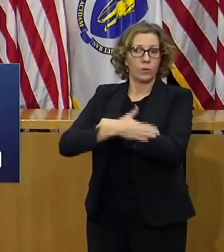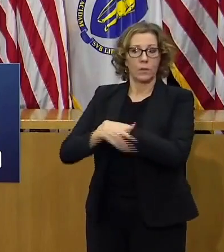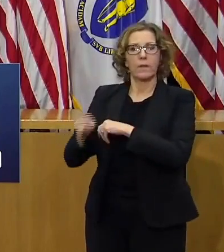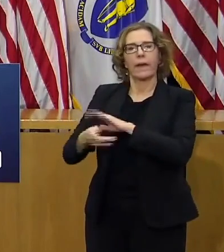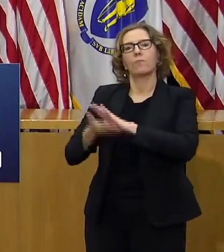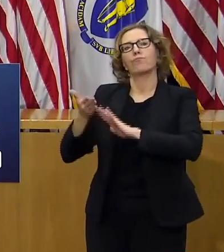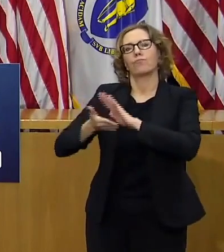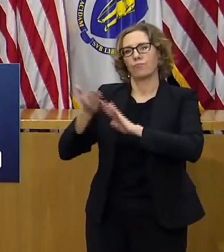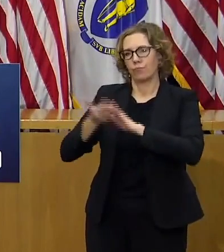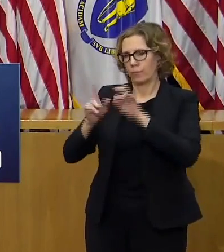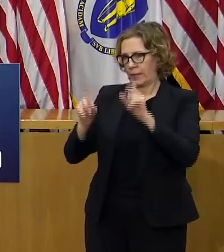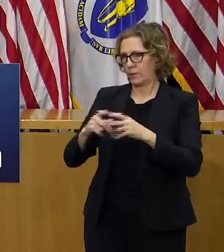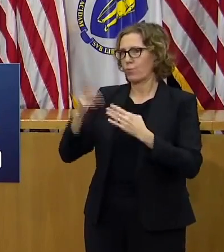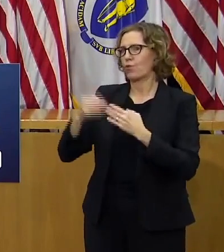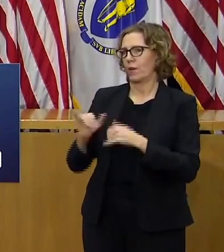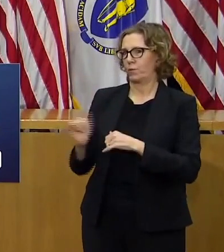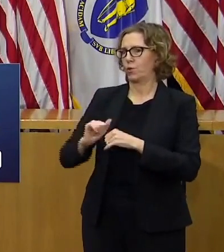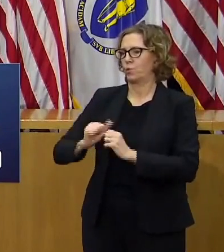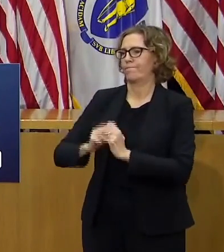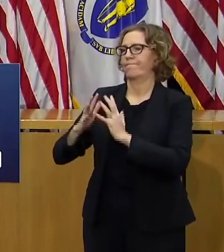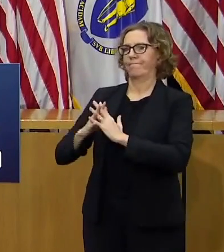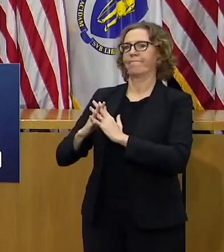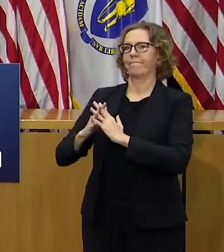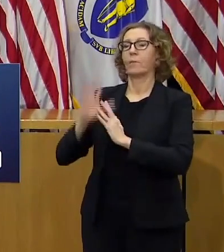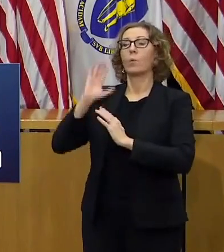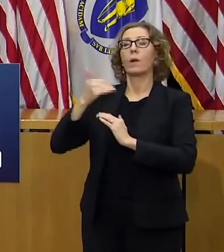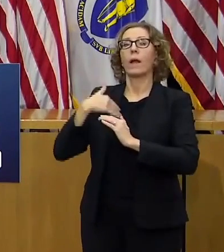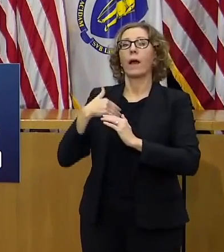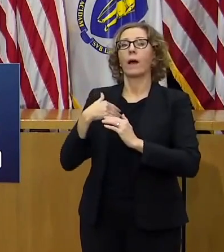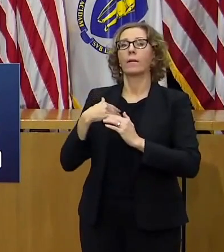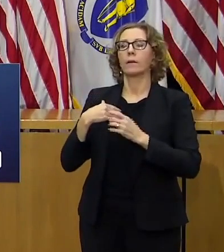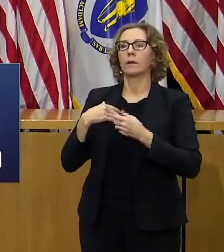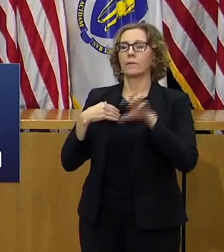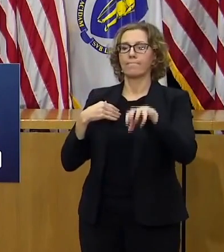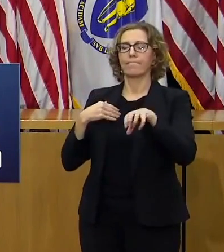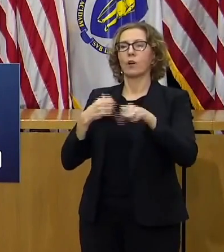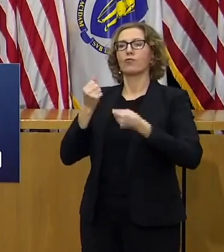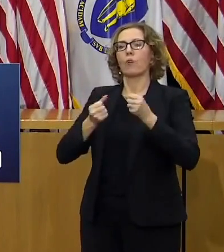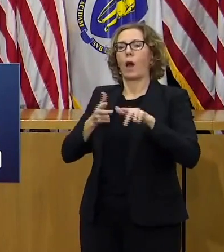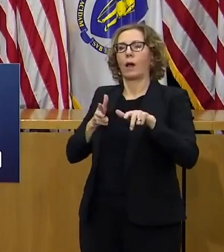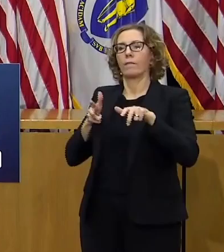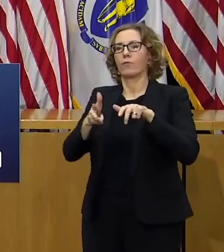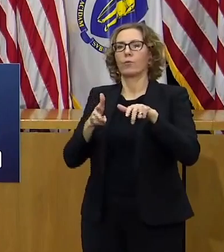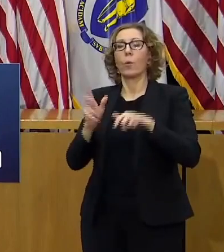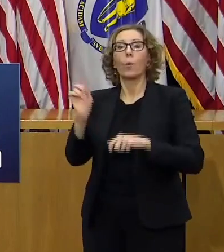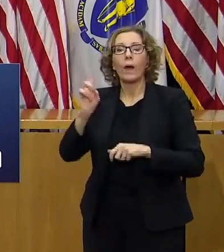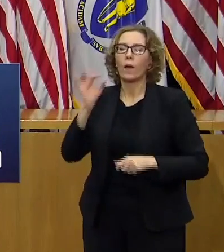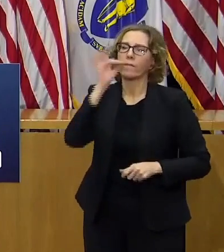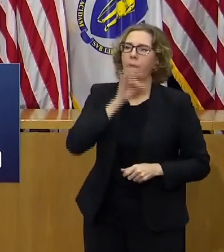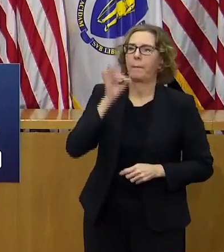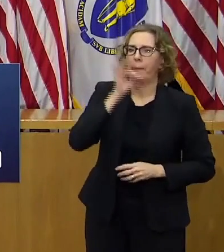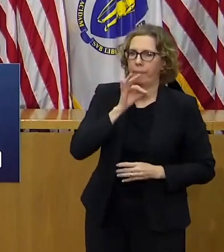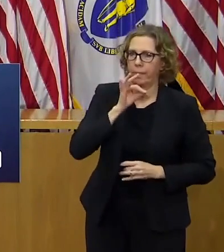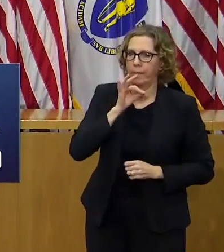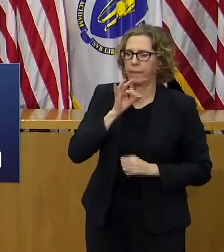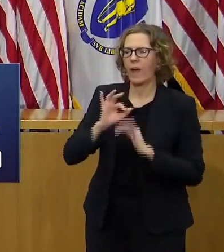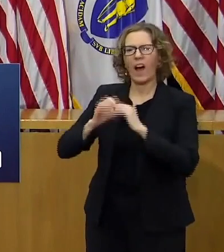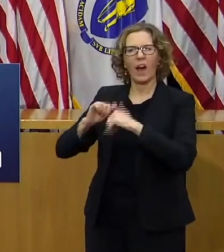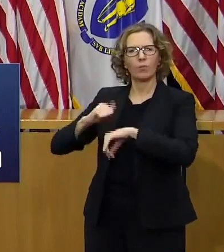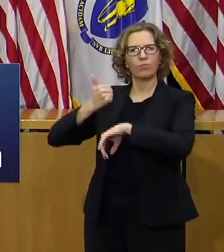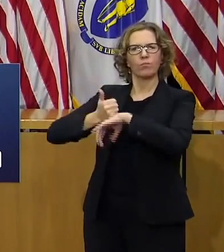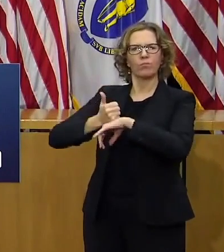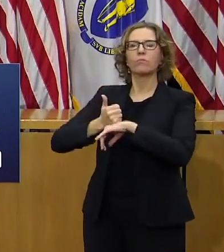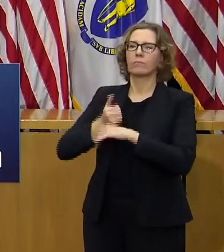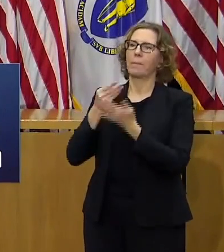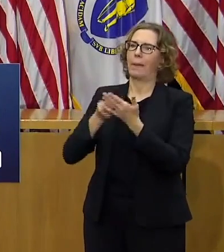operating a testing program including a drive-through site in Falmouth this effort was made possible by the Cape's legislative